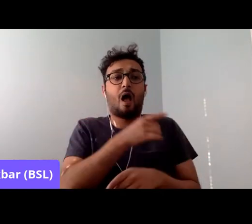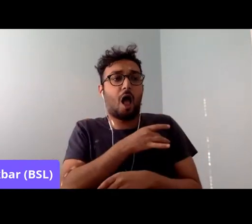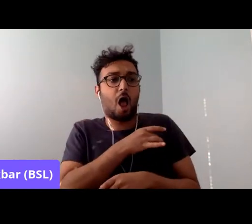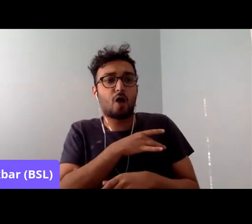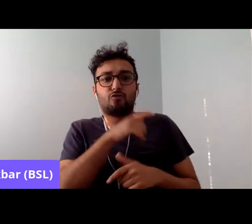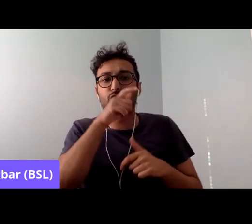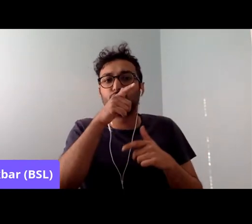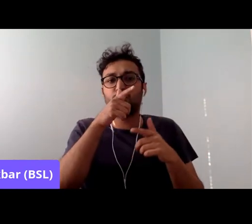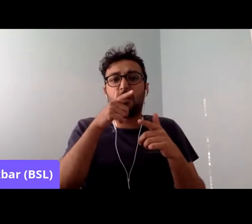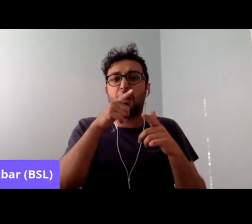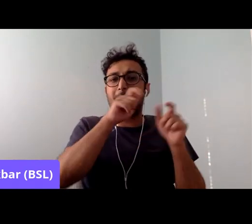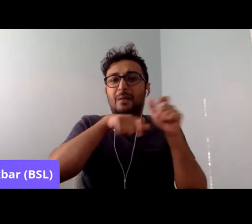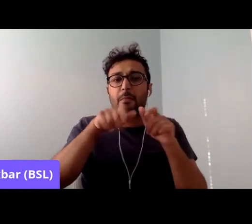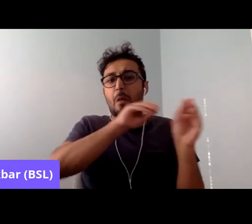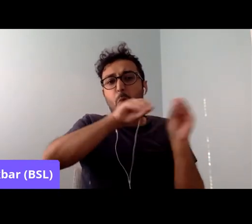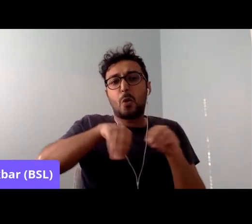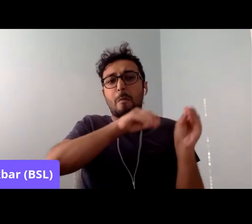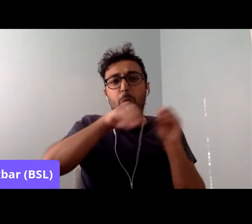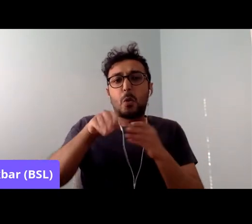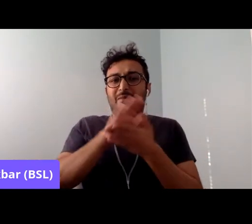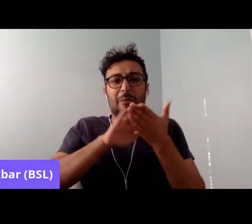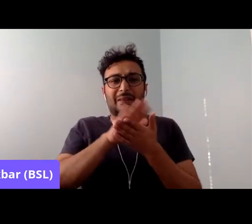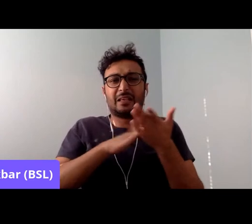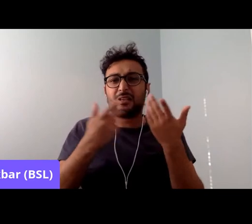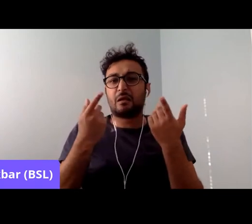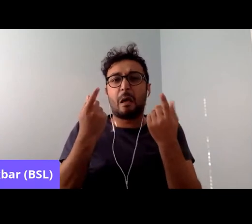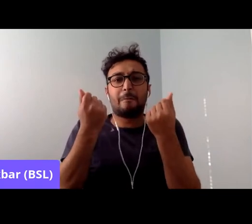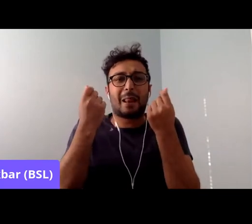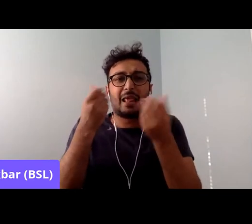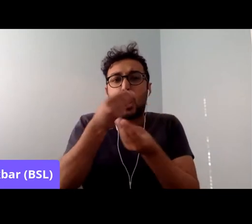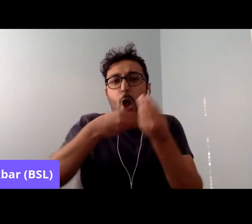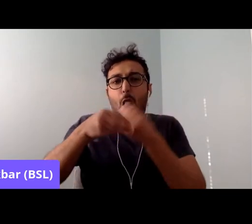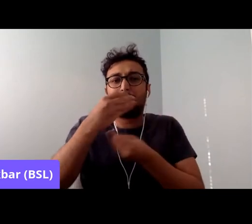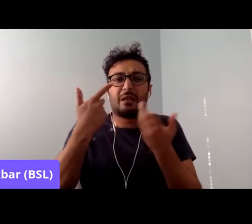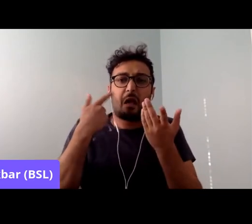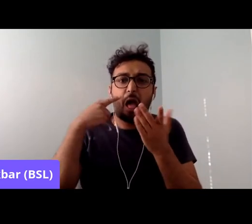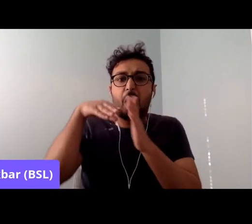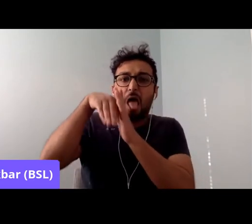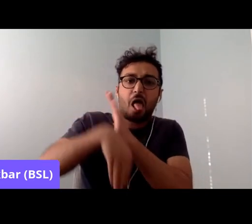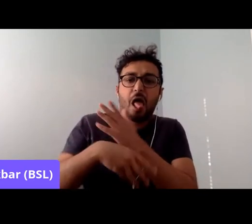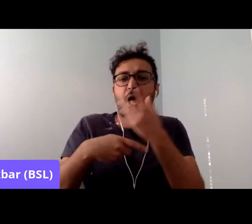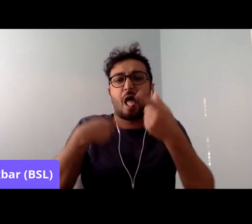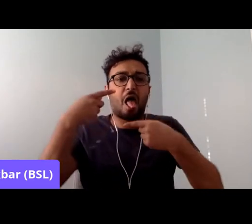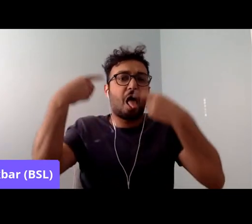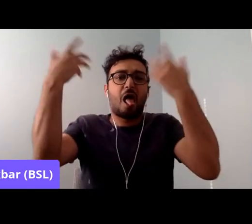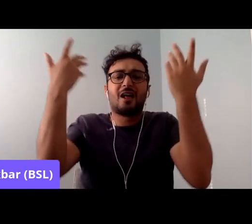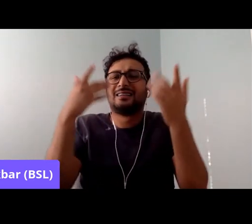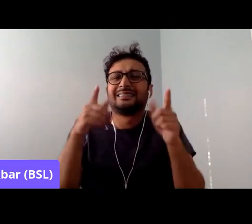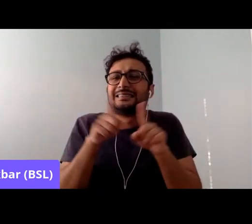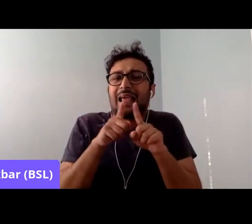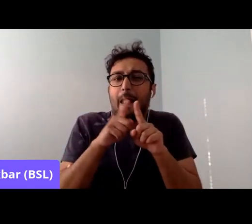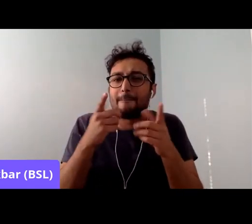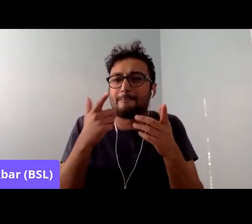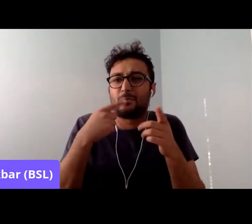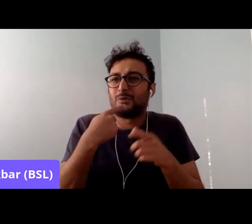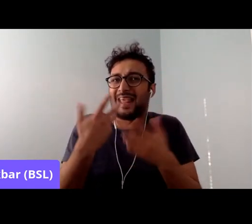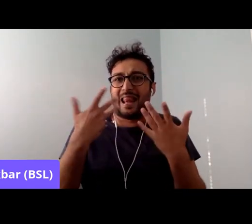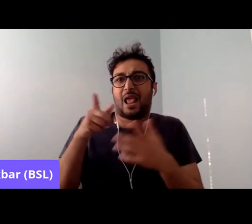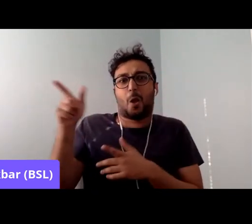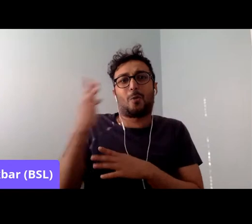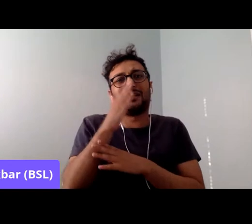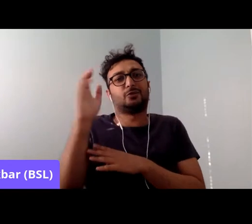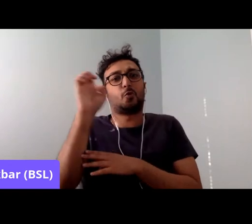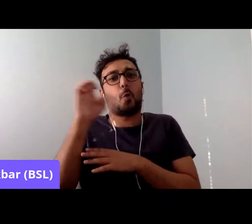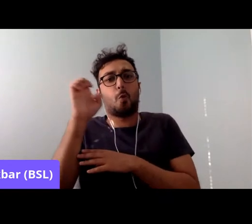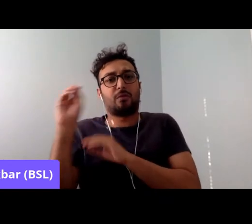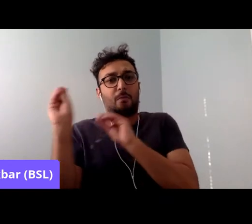Everything you hear today about Eastern Europeans. Marx wrote an essay on this, and the final paragraph I